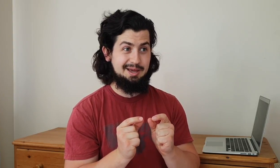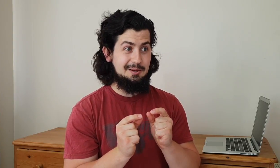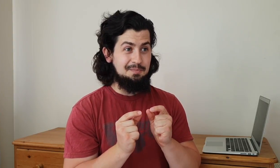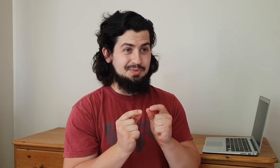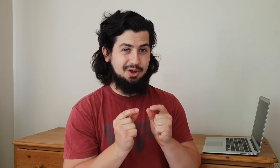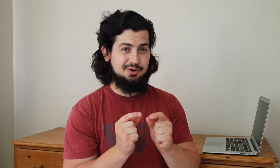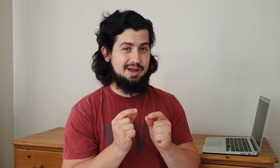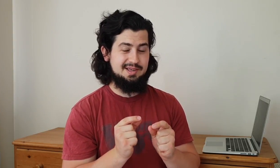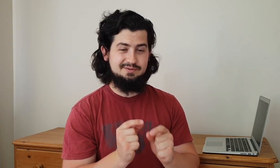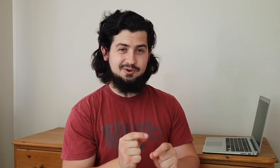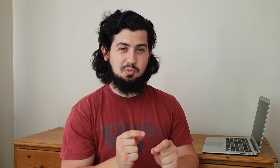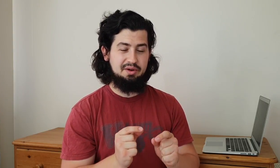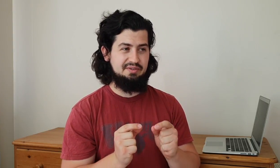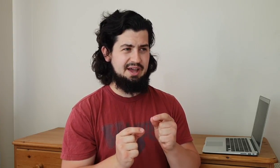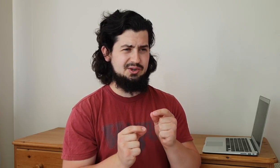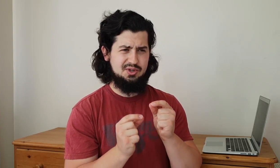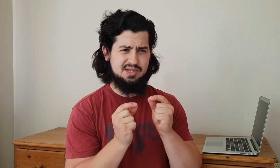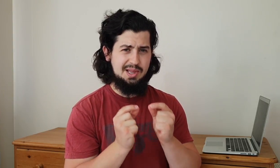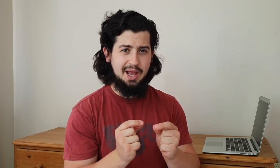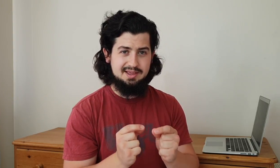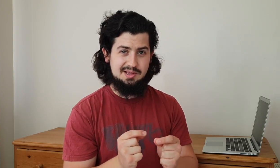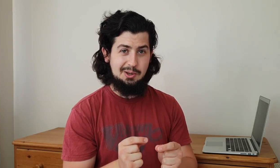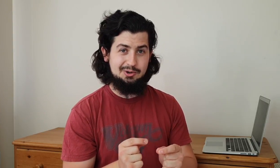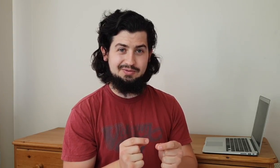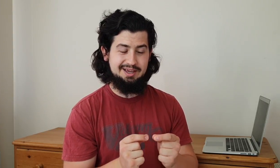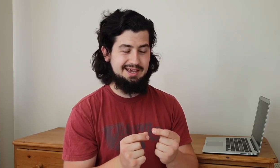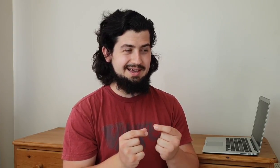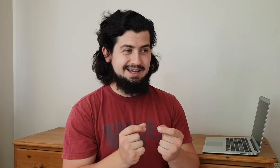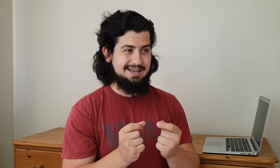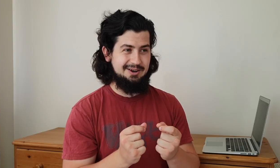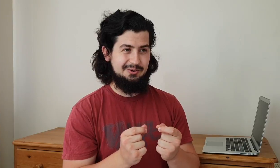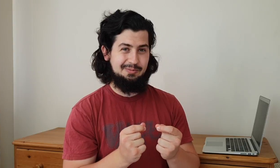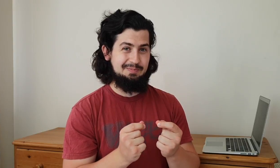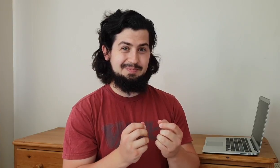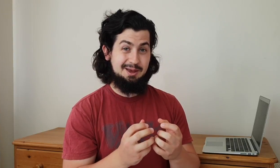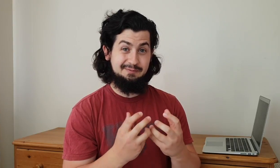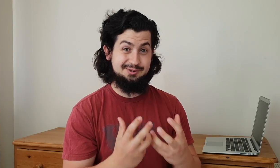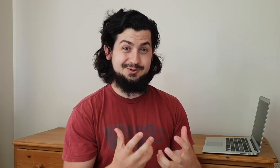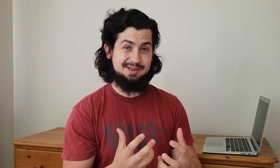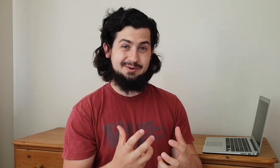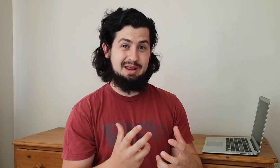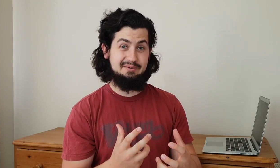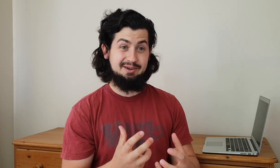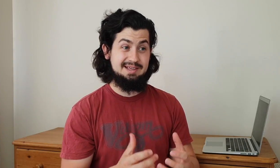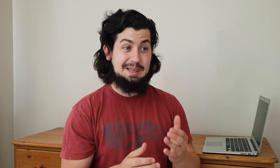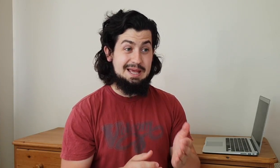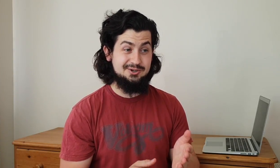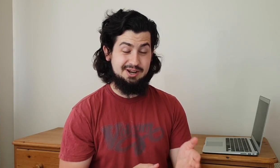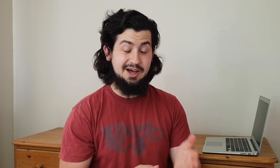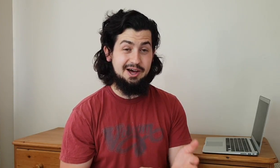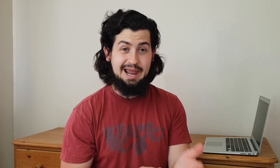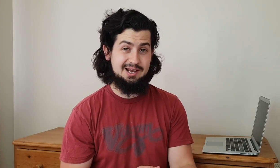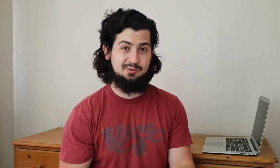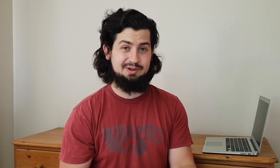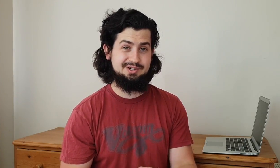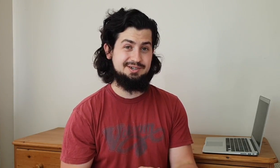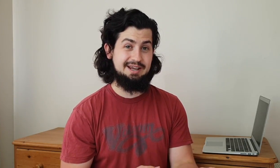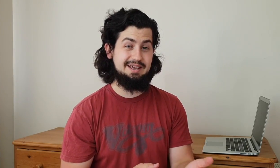aggressive look on my face or the slightest look of like you know being frustrated or whatever because it's literally her language like